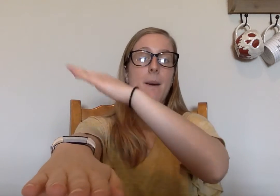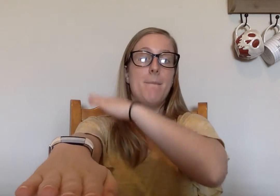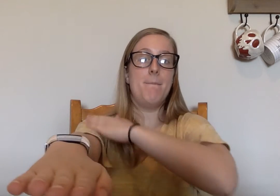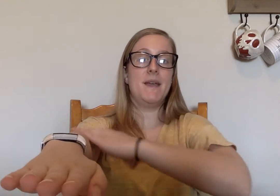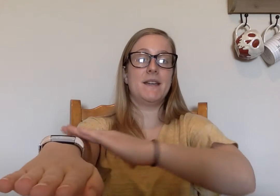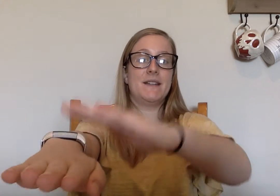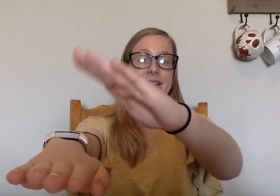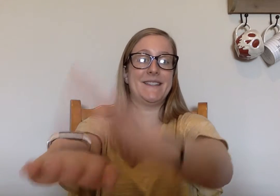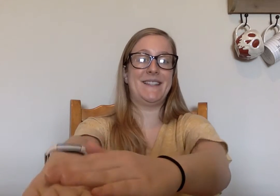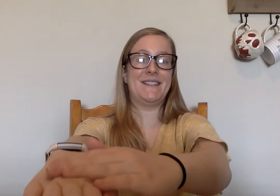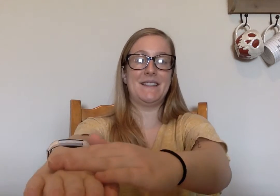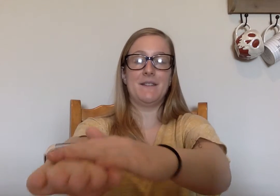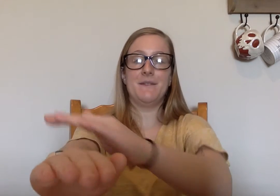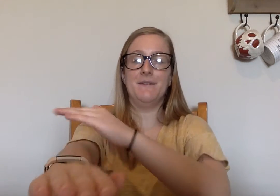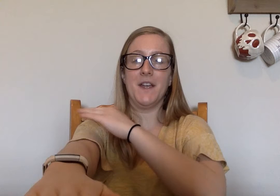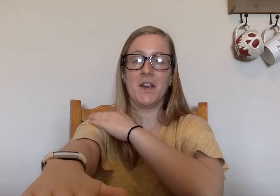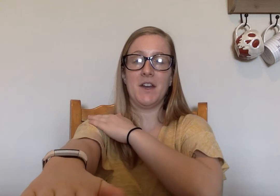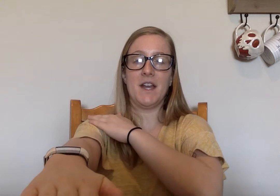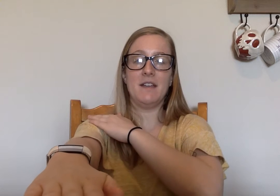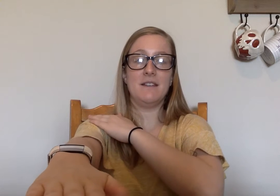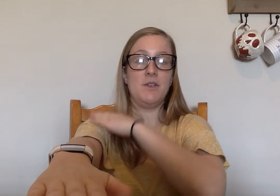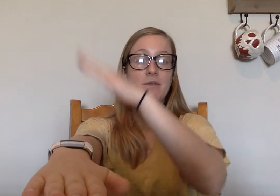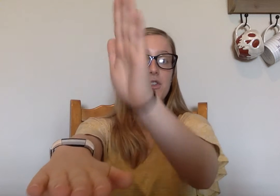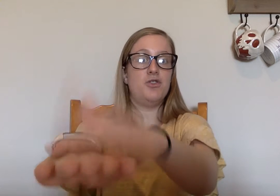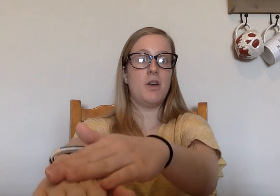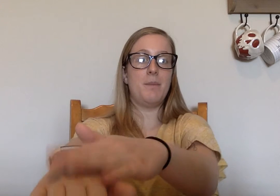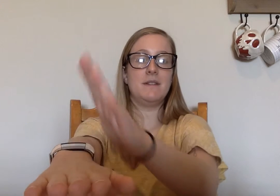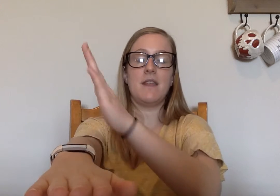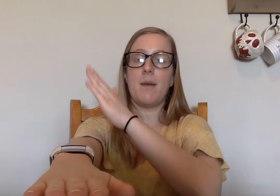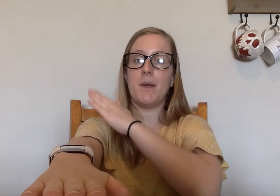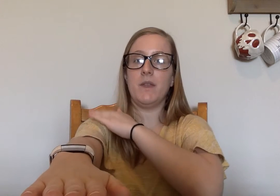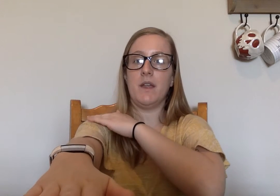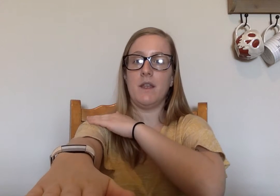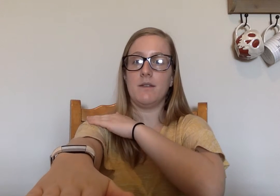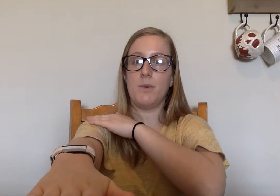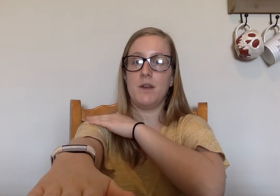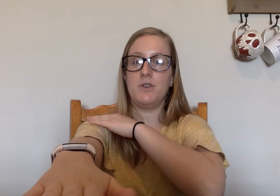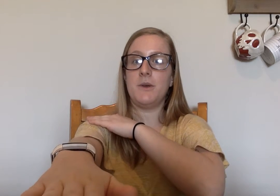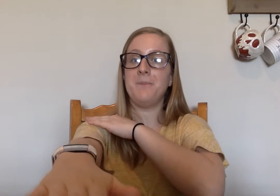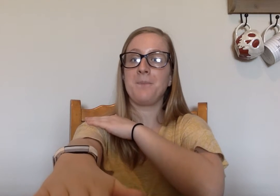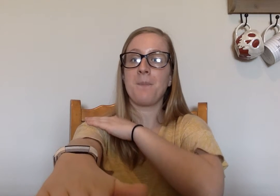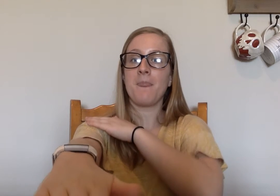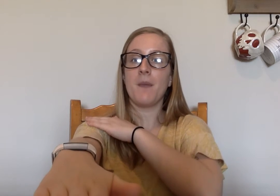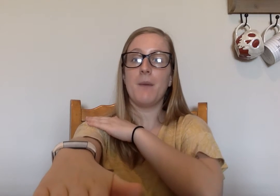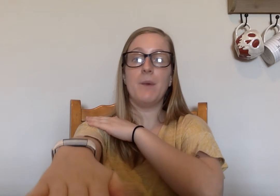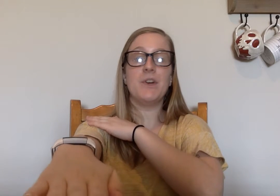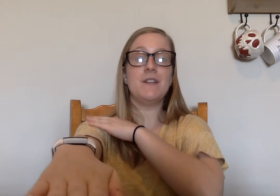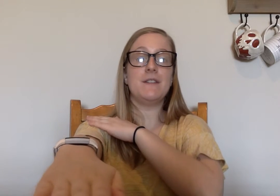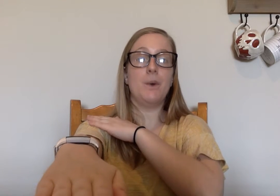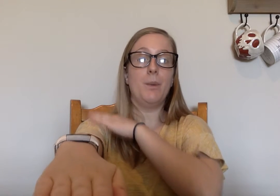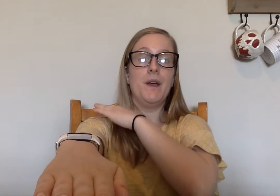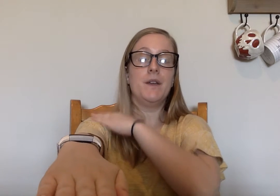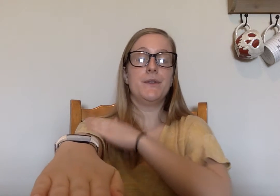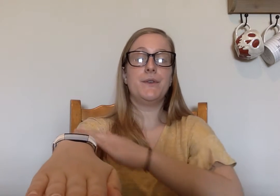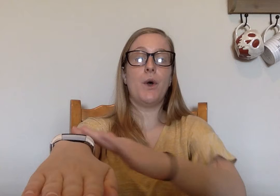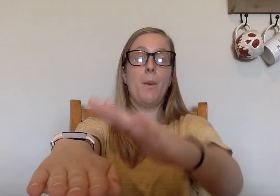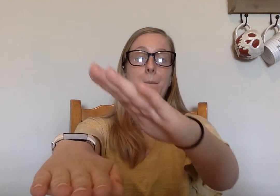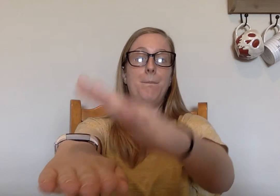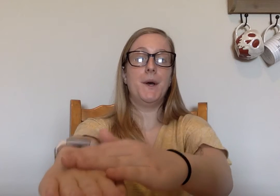Mix. Very nice. You have to jump and slap at the end. That's the way to do it. My word is soap. Soap.